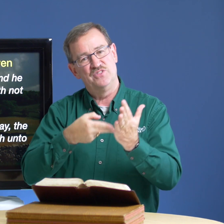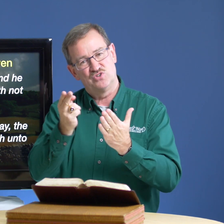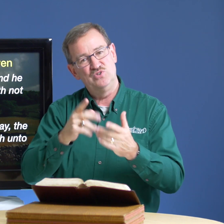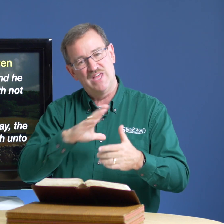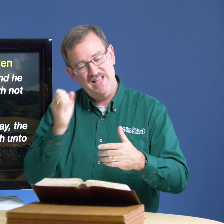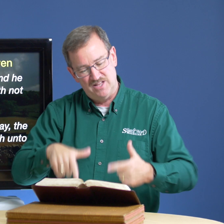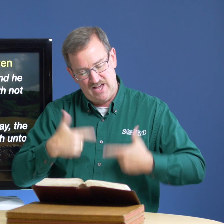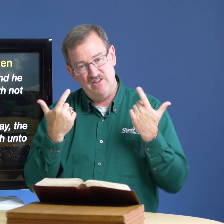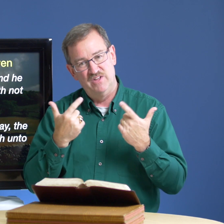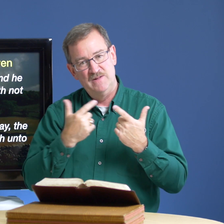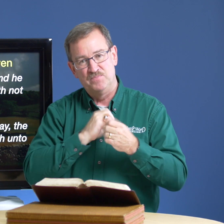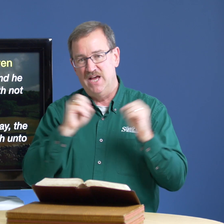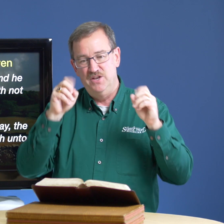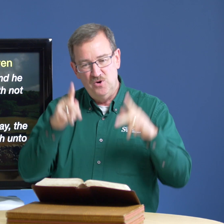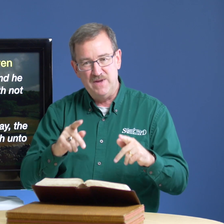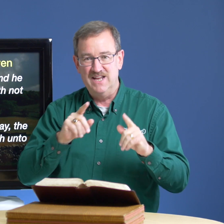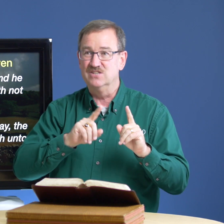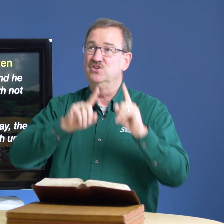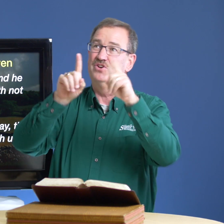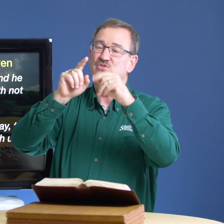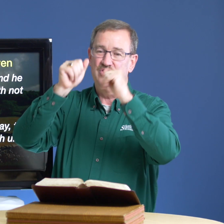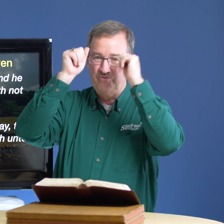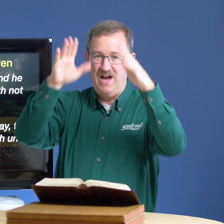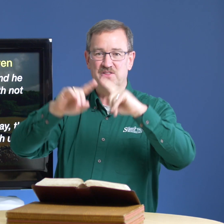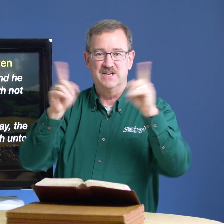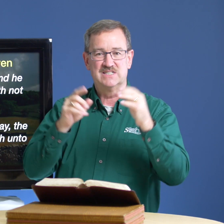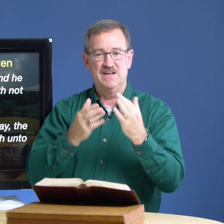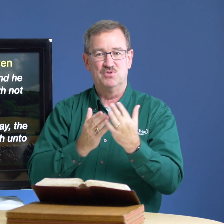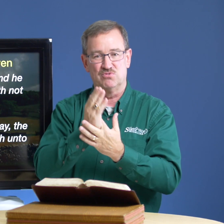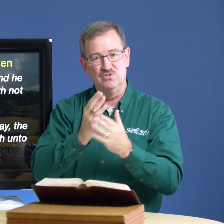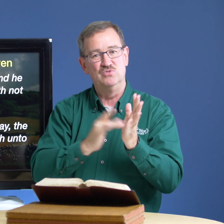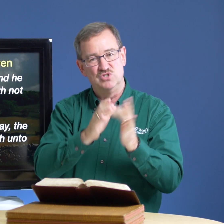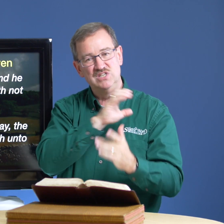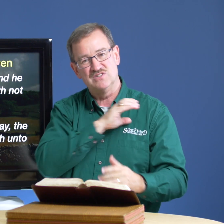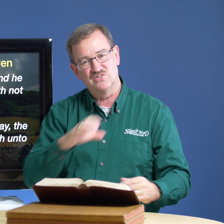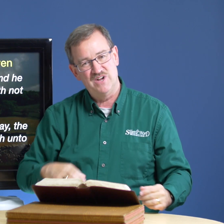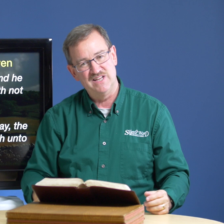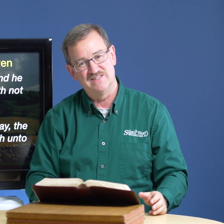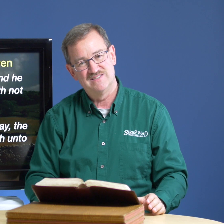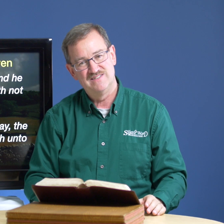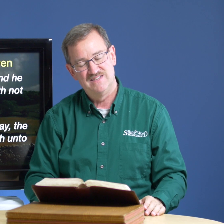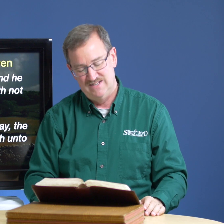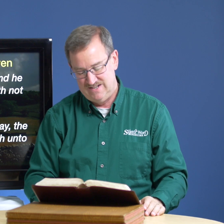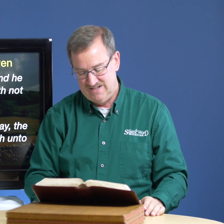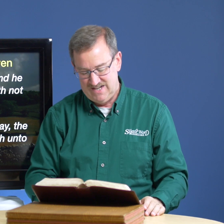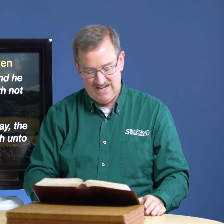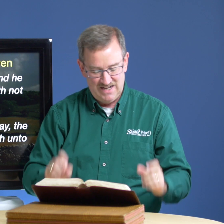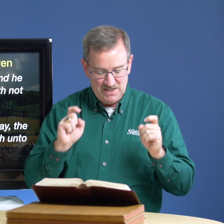the truth and the life and no man is going to go to the father except through jesus christ let me